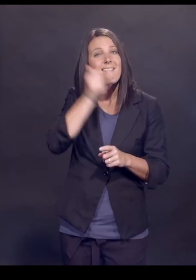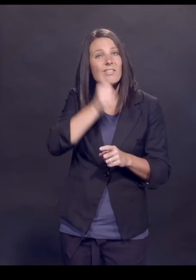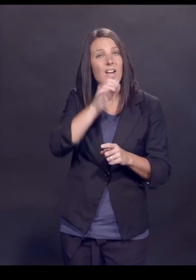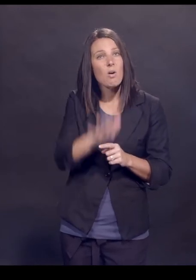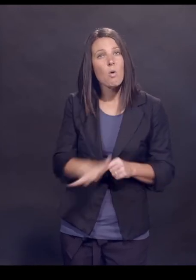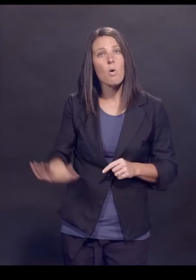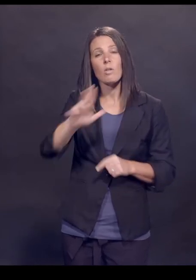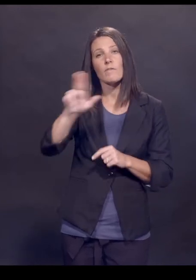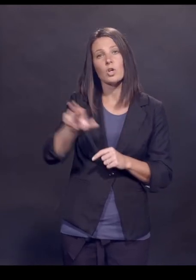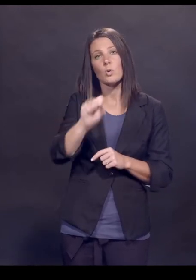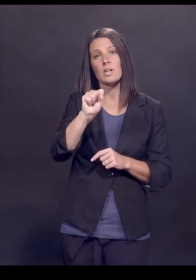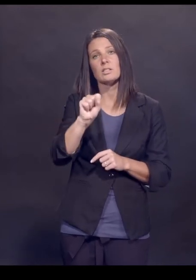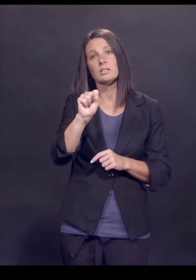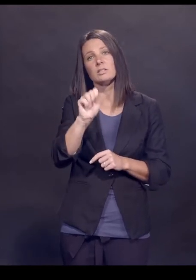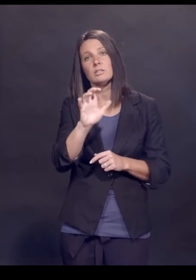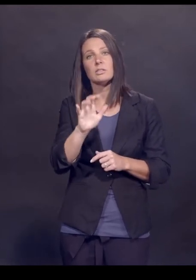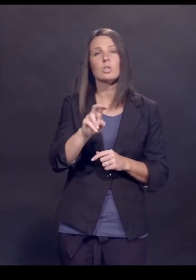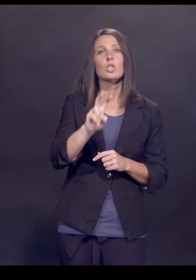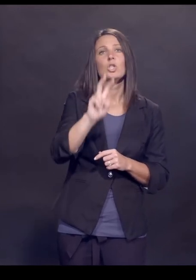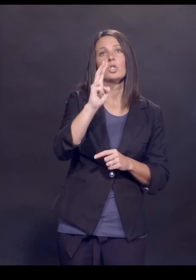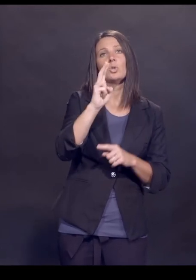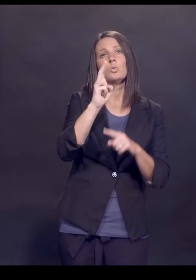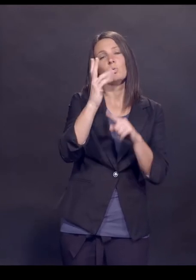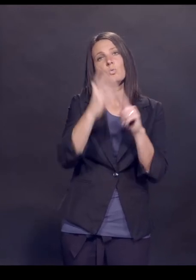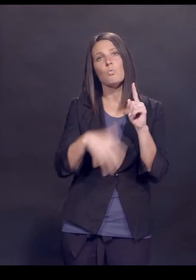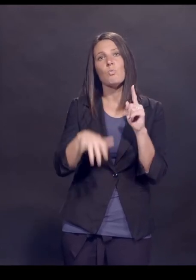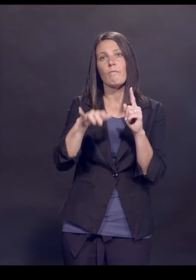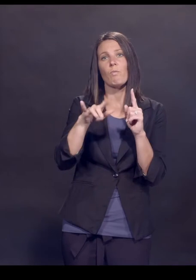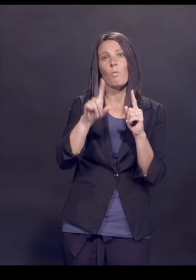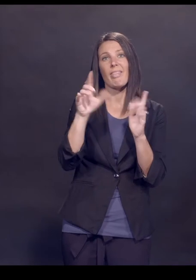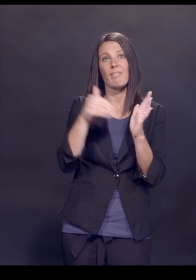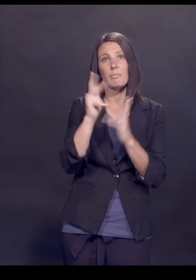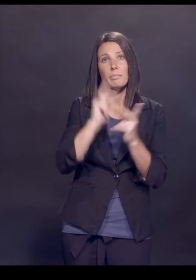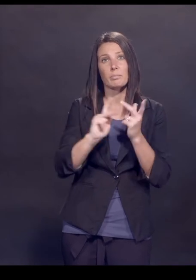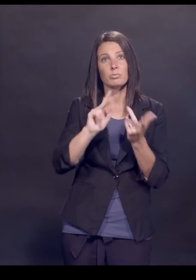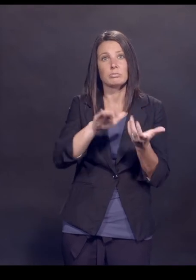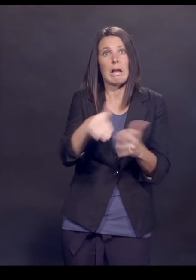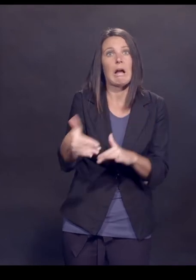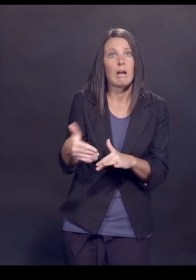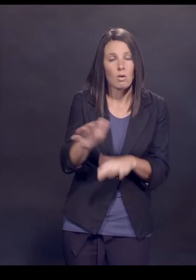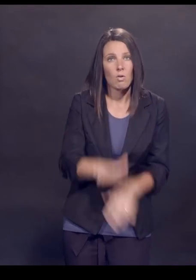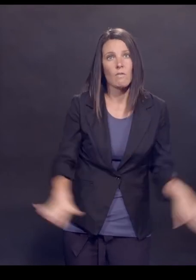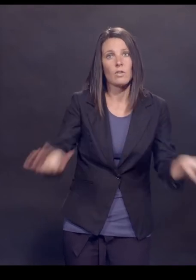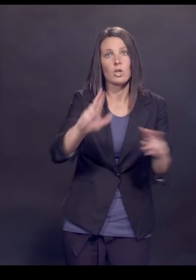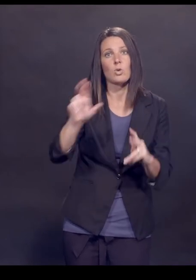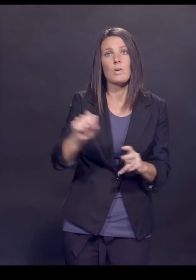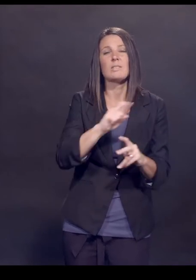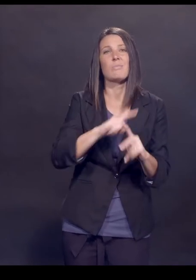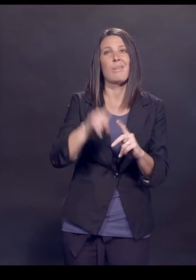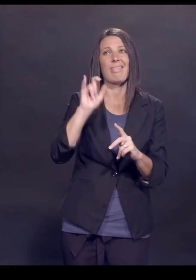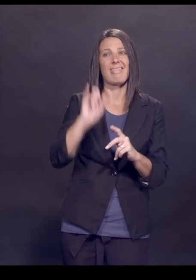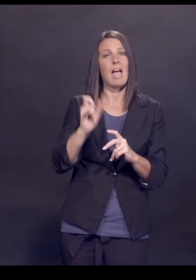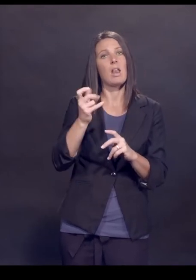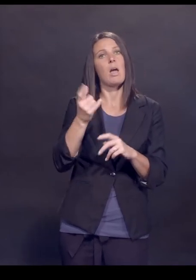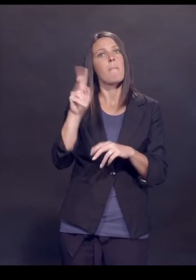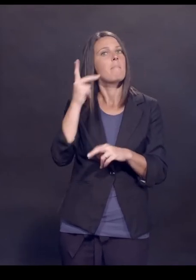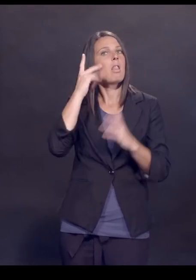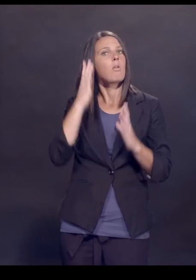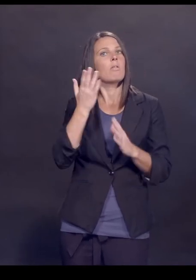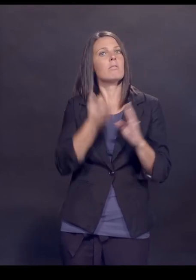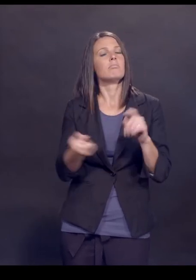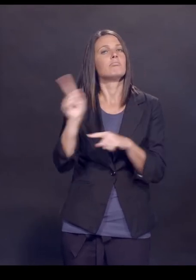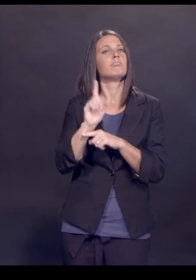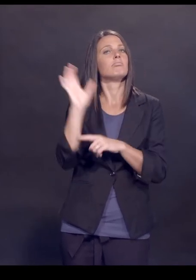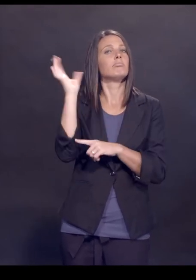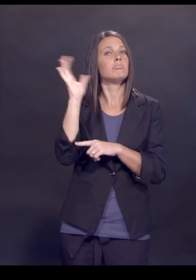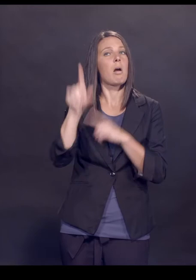States, roughly two per 100,000 people die. By the time this particular political pundit made that statement, the vaccine had been